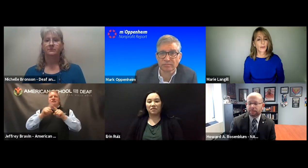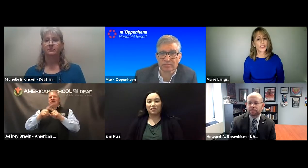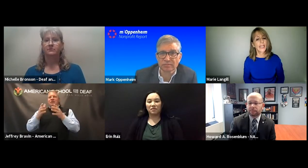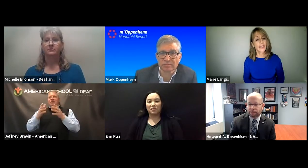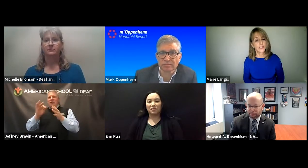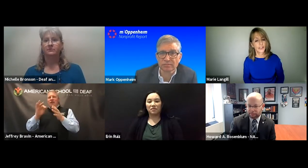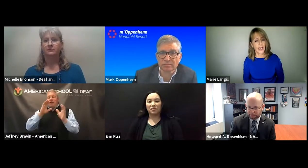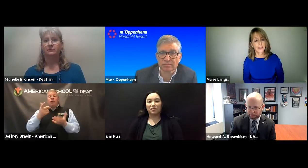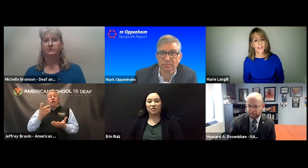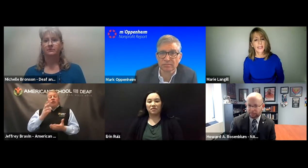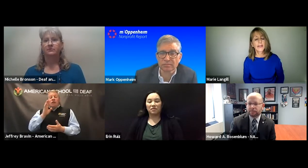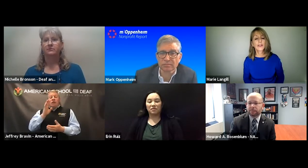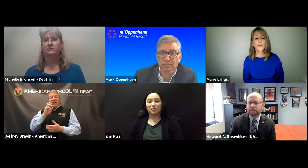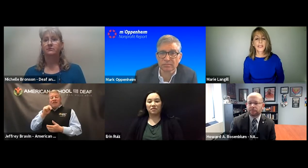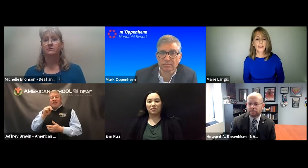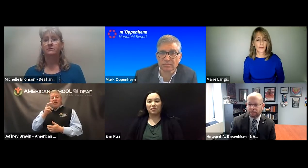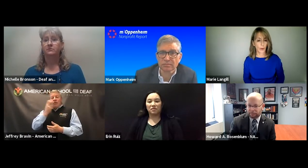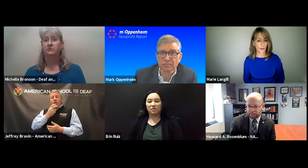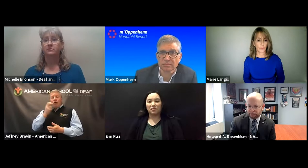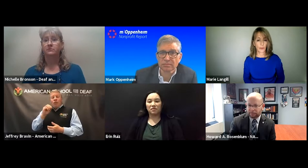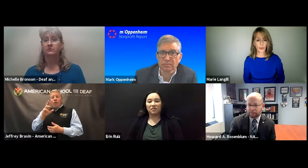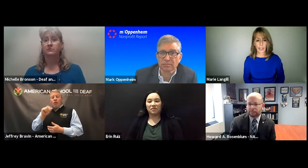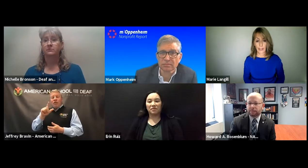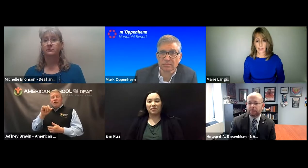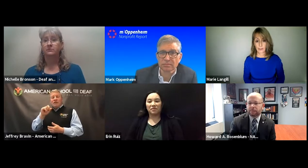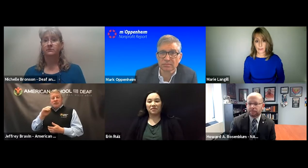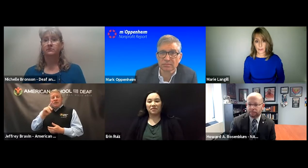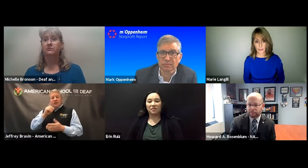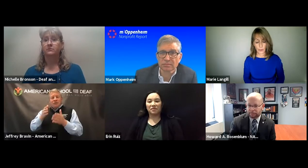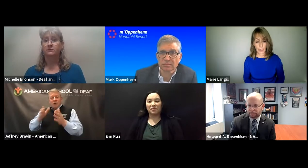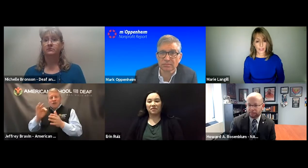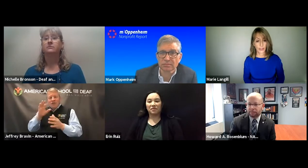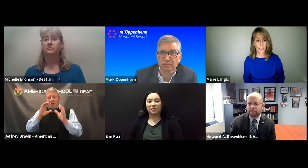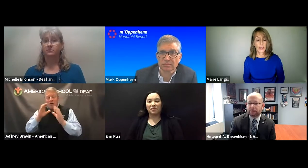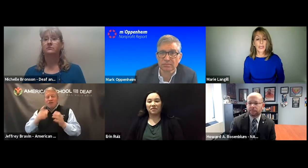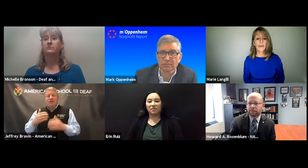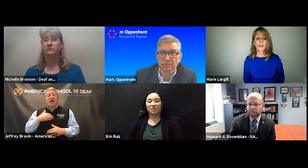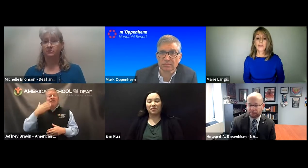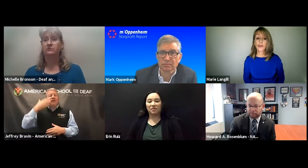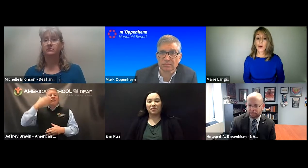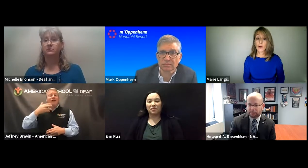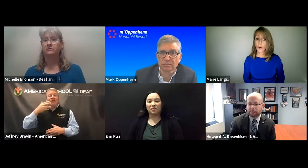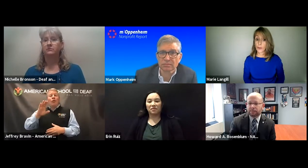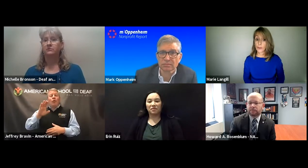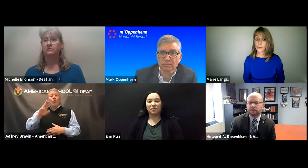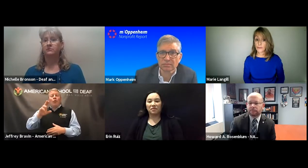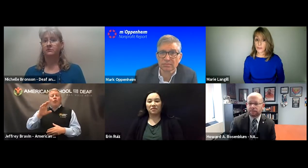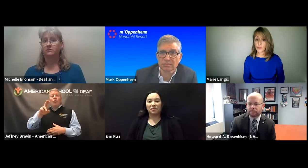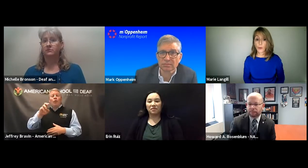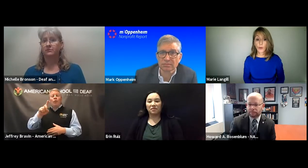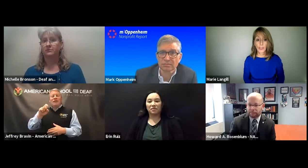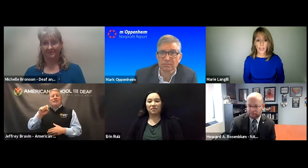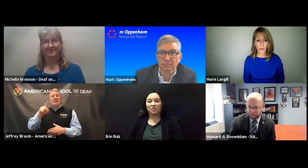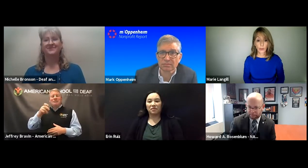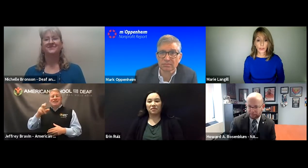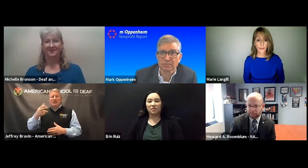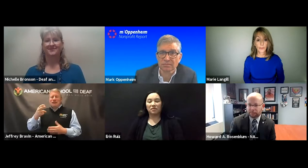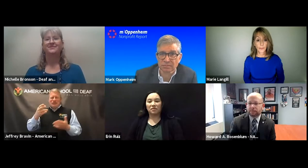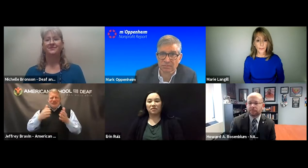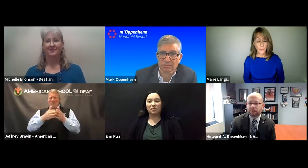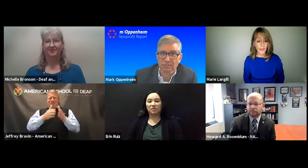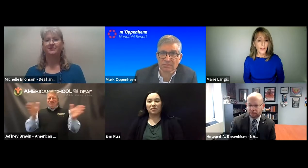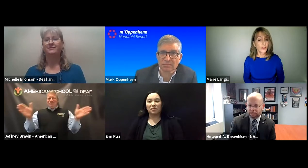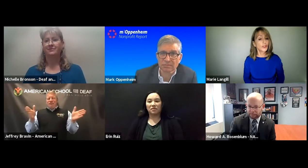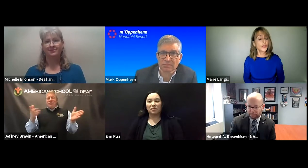sign language and English signs. There's many different modes of communication. There's even oral visual spoken language.